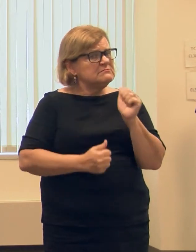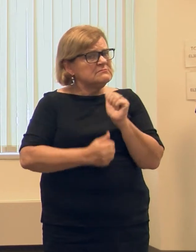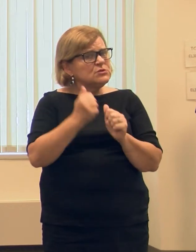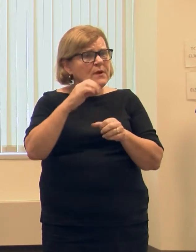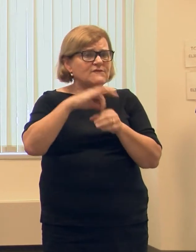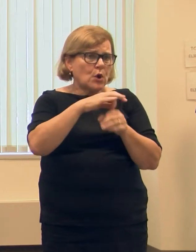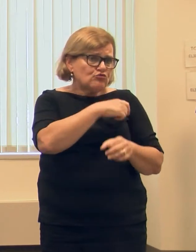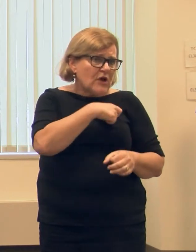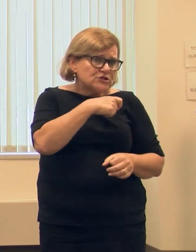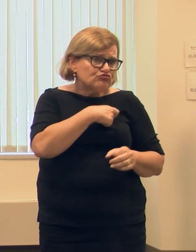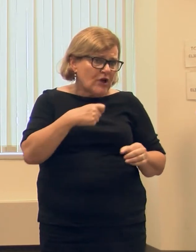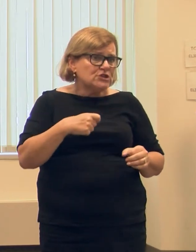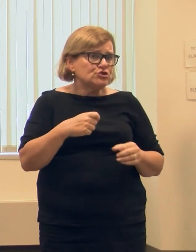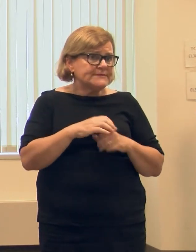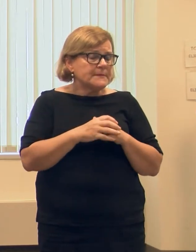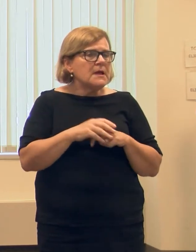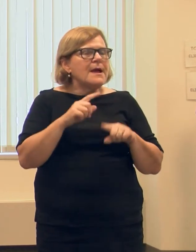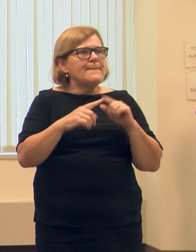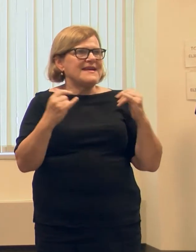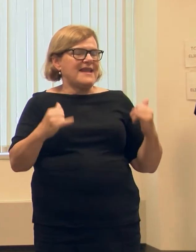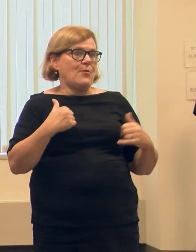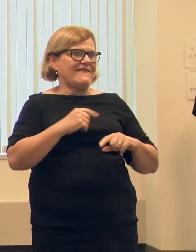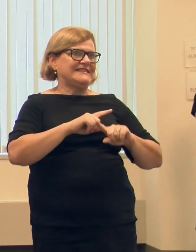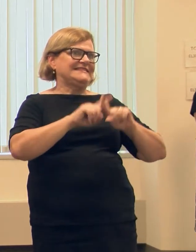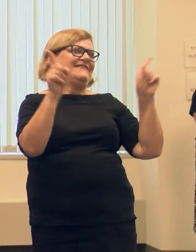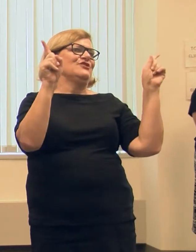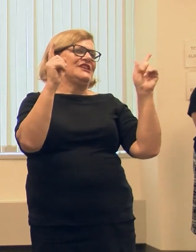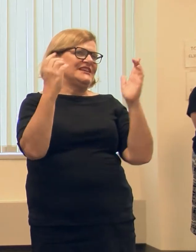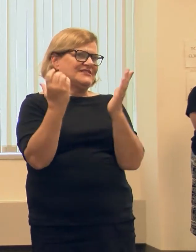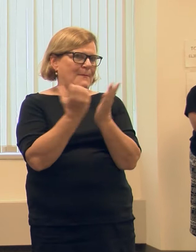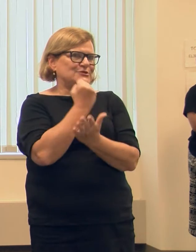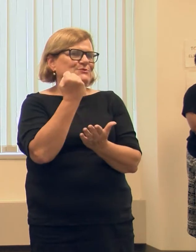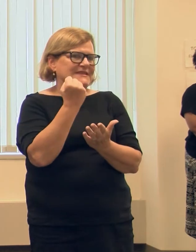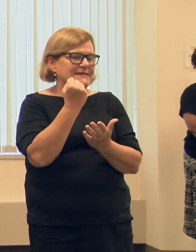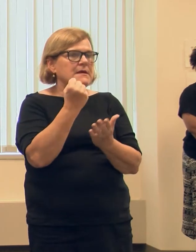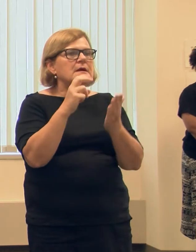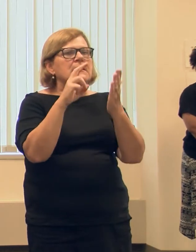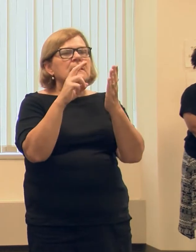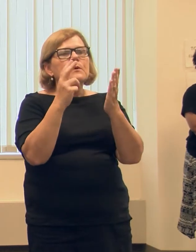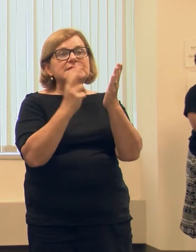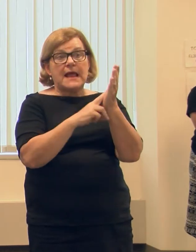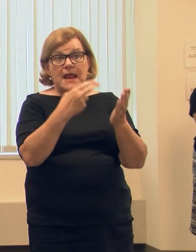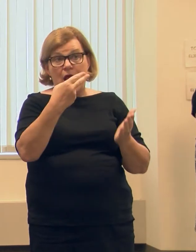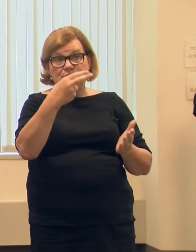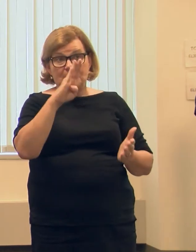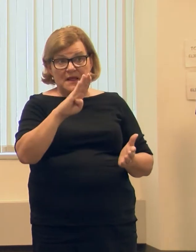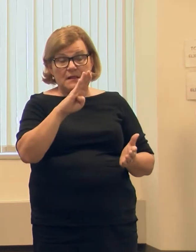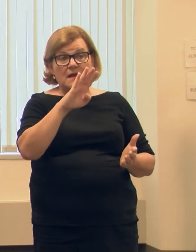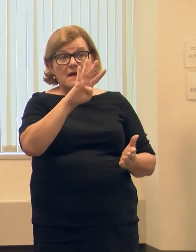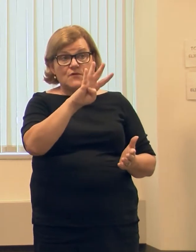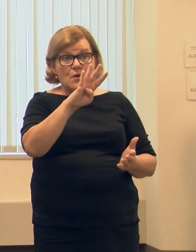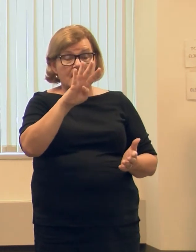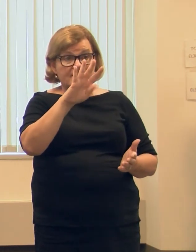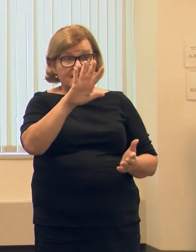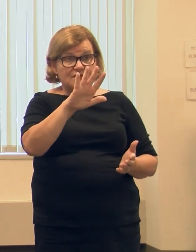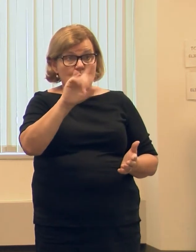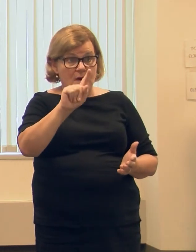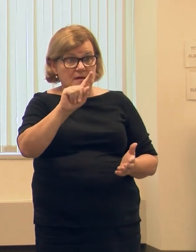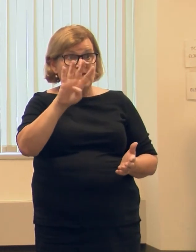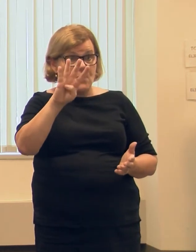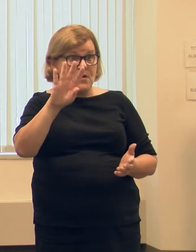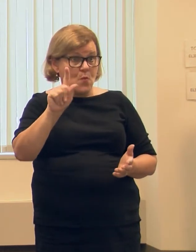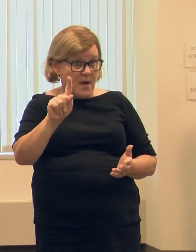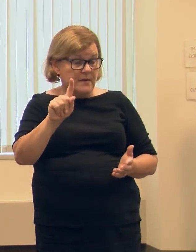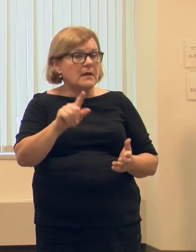in voter registration drives. But now we have a different opportunity. With the signing of House Bill 5141, local clerks